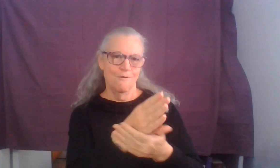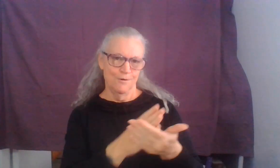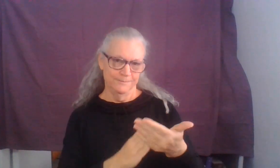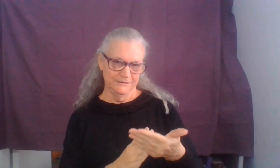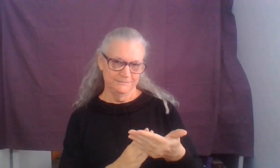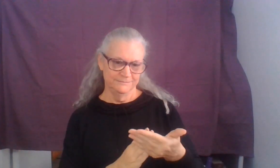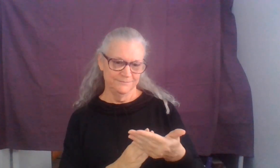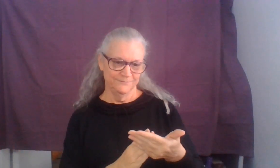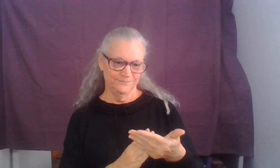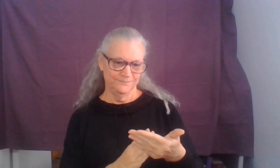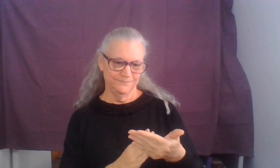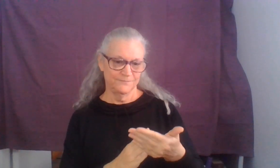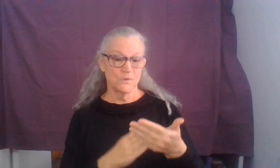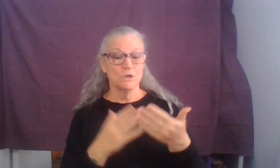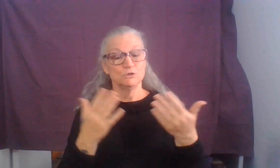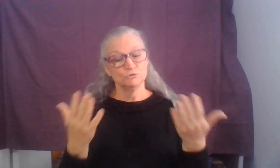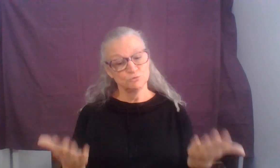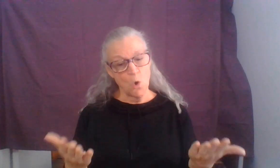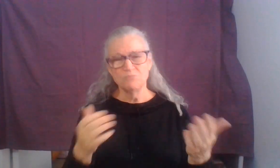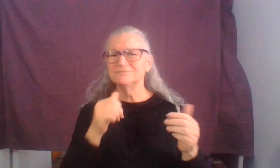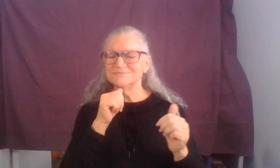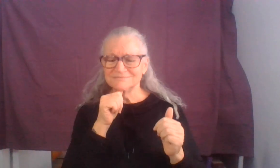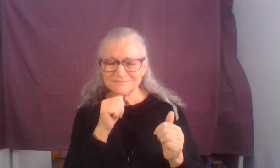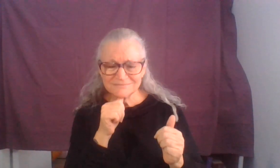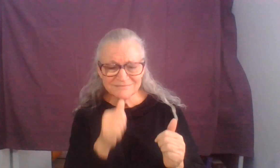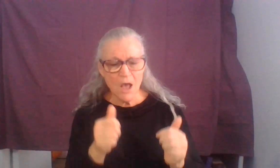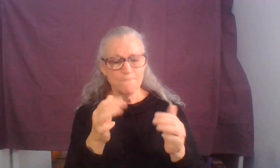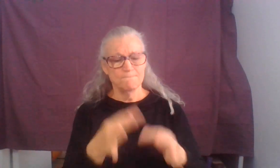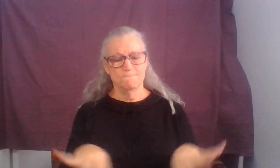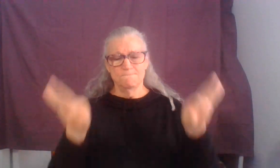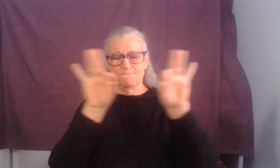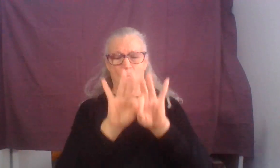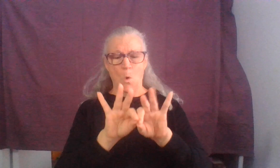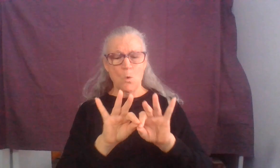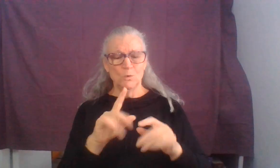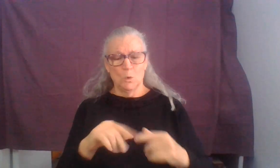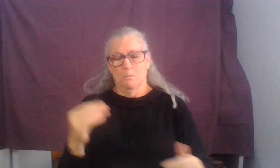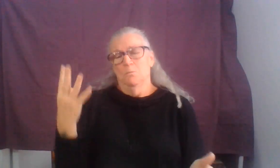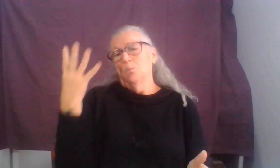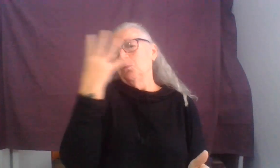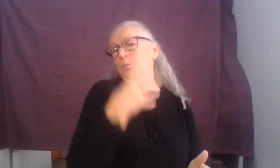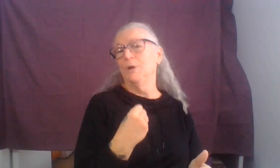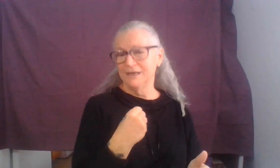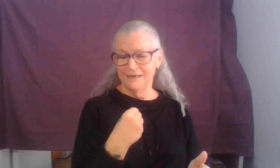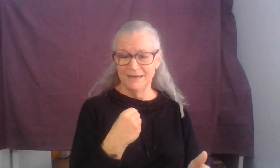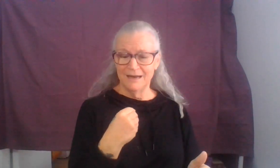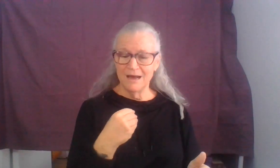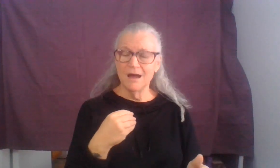And our less presentable parts are treated with greater propriety.